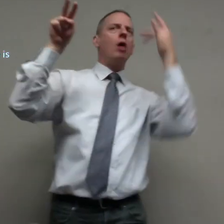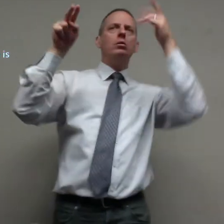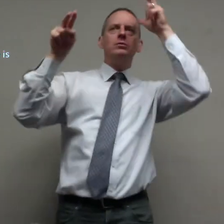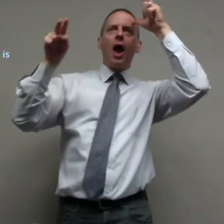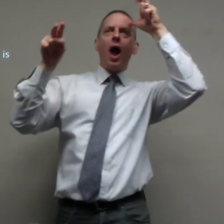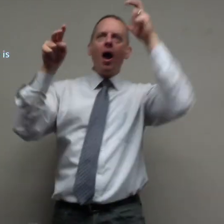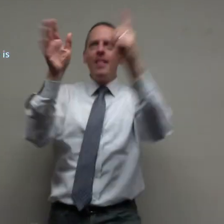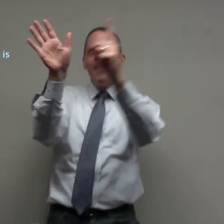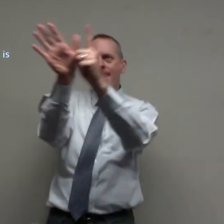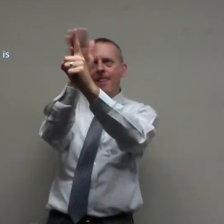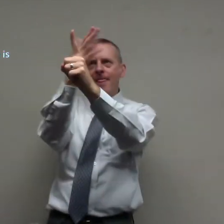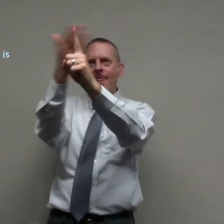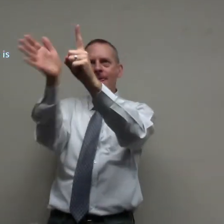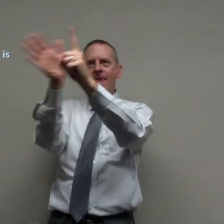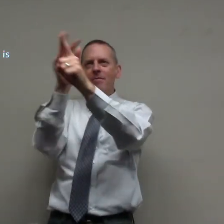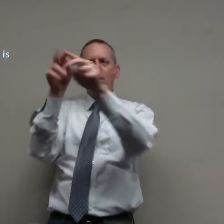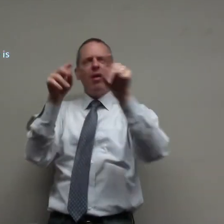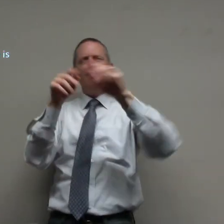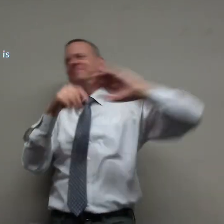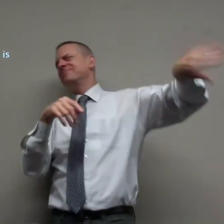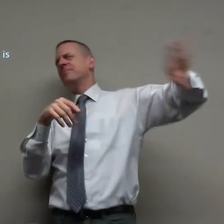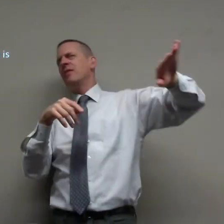but I get tempted because the devil's trying to sway me